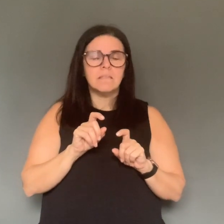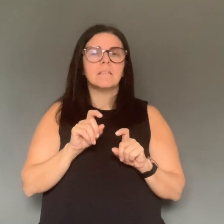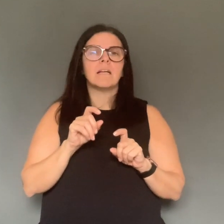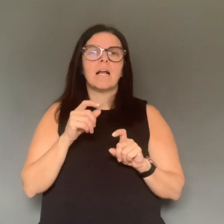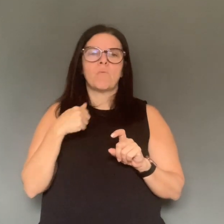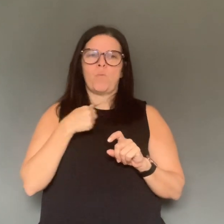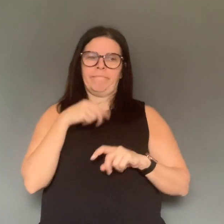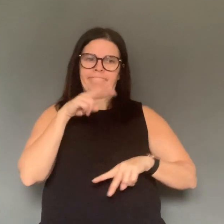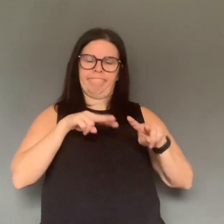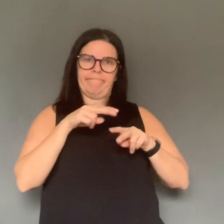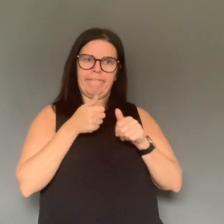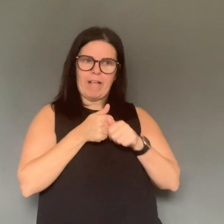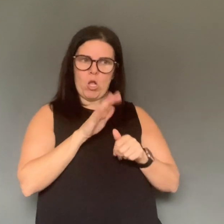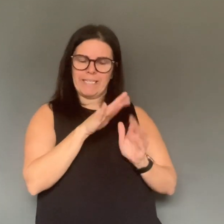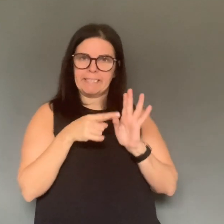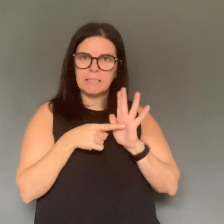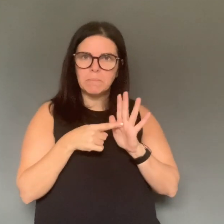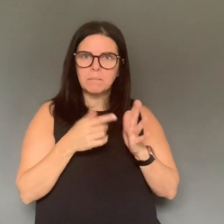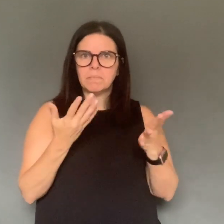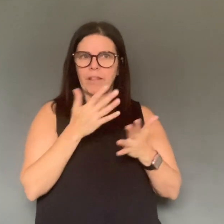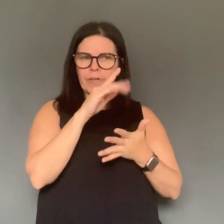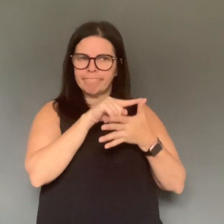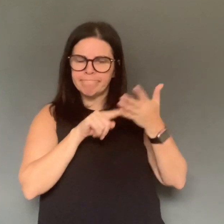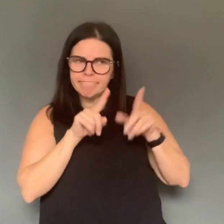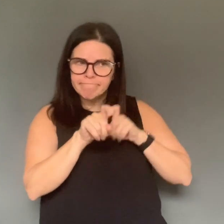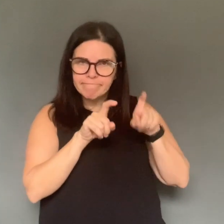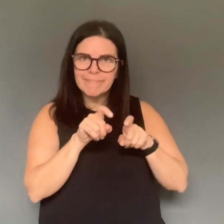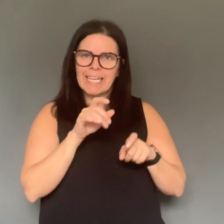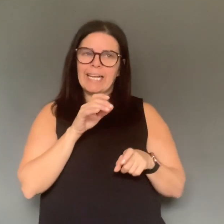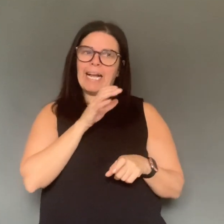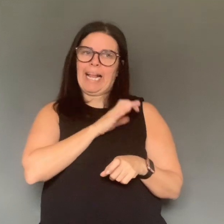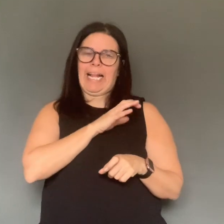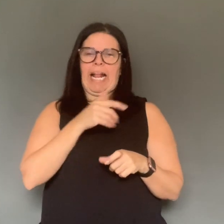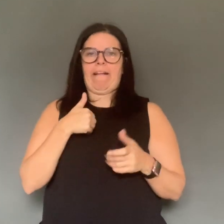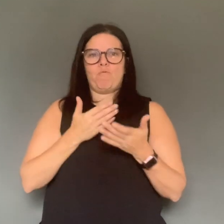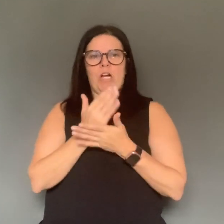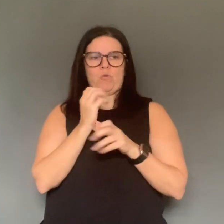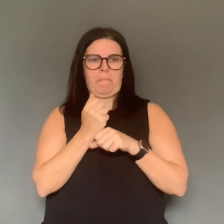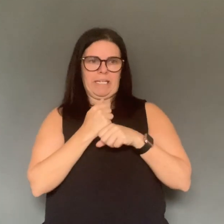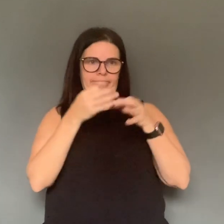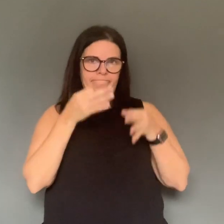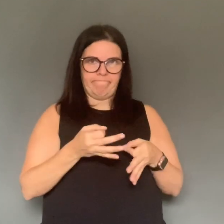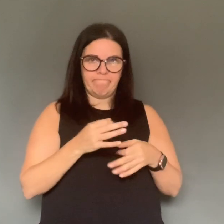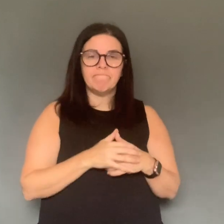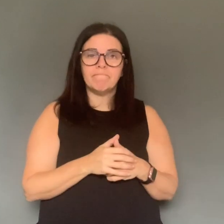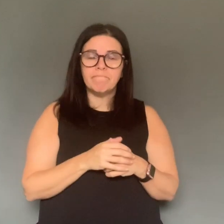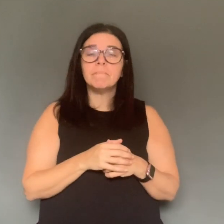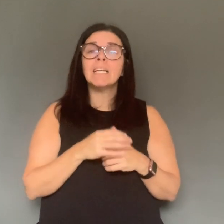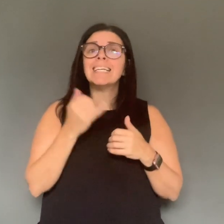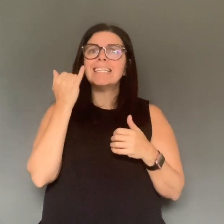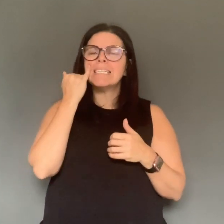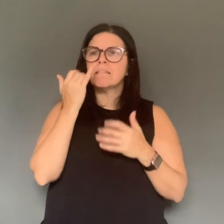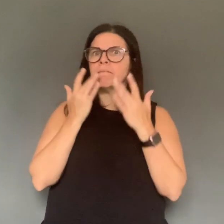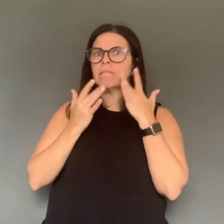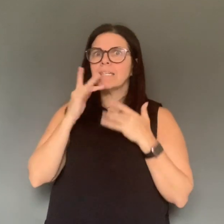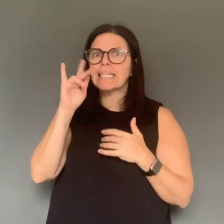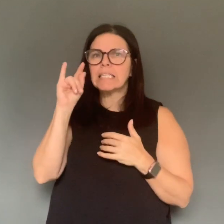who work in healthcare facilities. Symptomatic residents and staff in long-term care facilities and retirement homes.